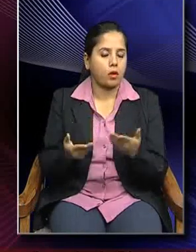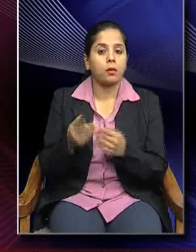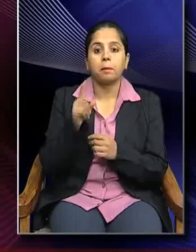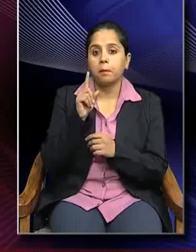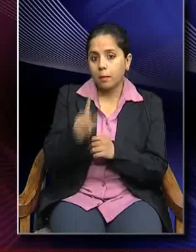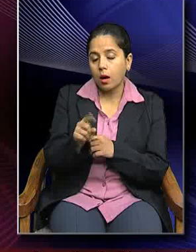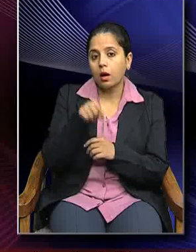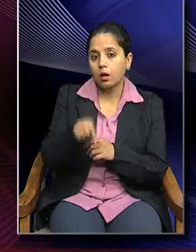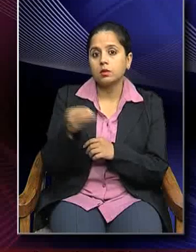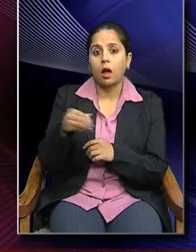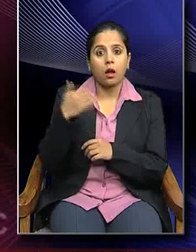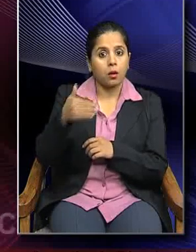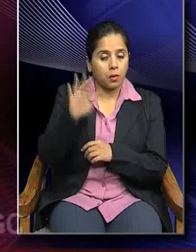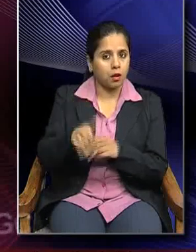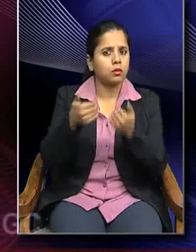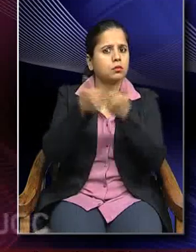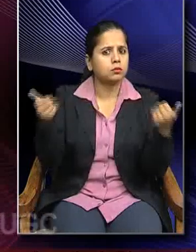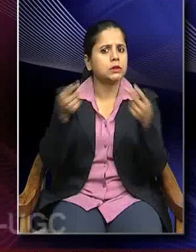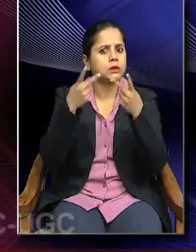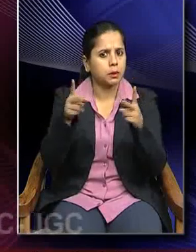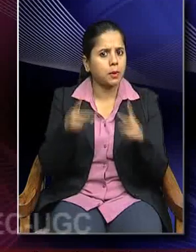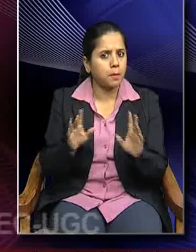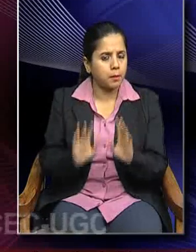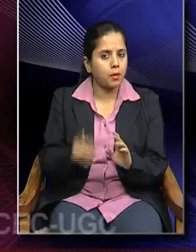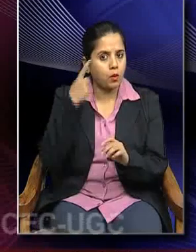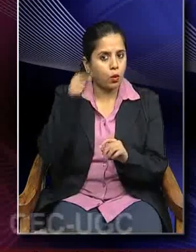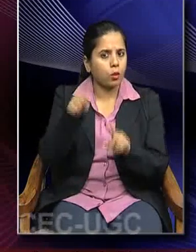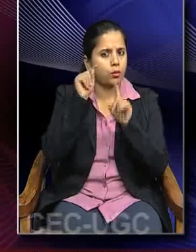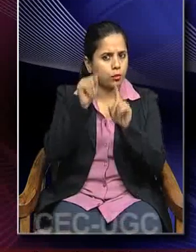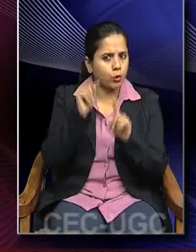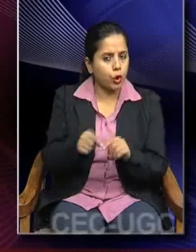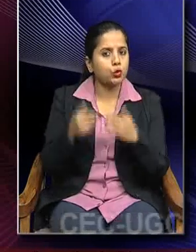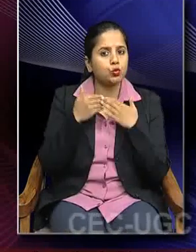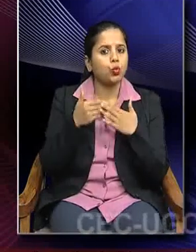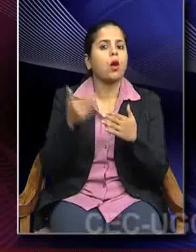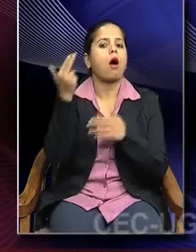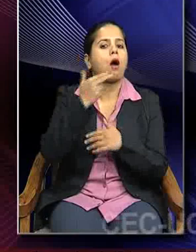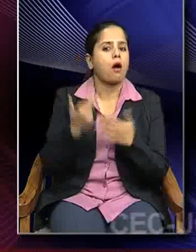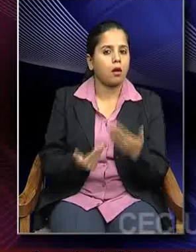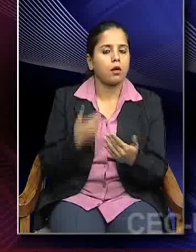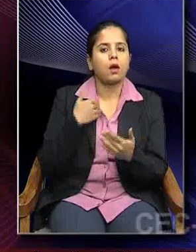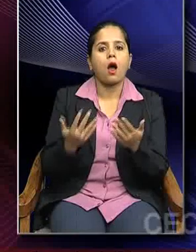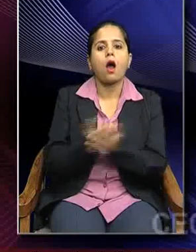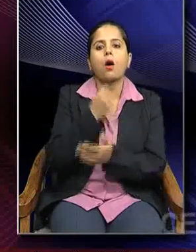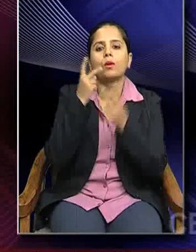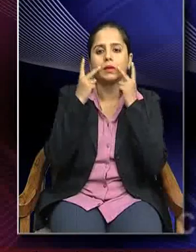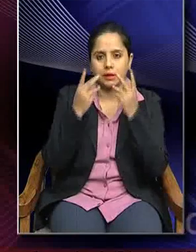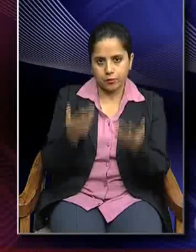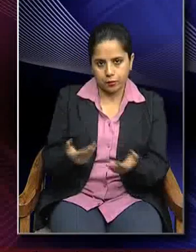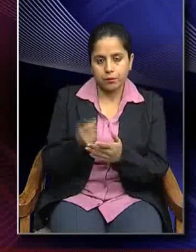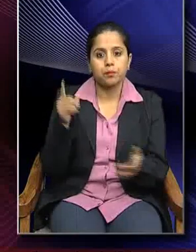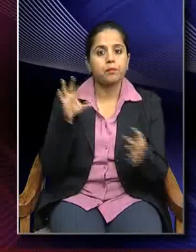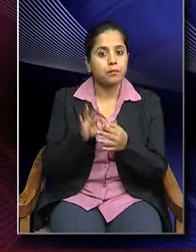there are some distinct features of these two schools of art that we get to see particularly